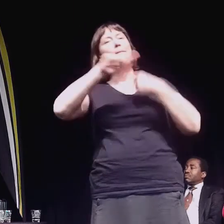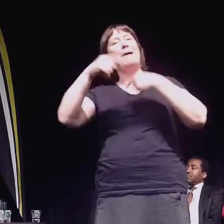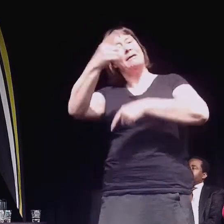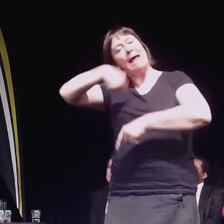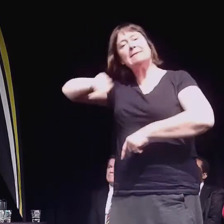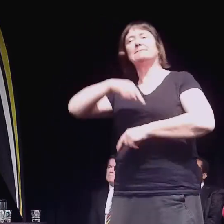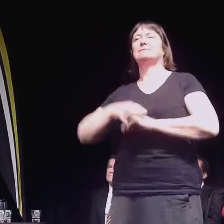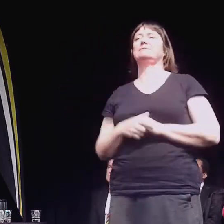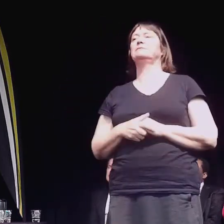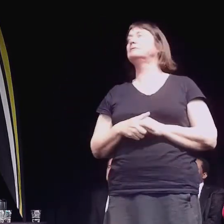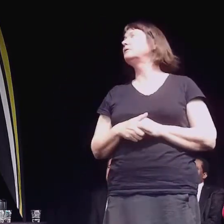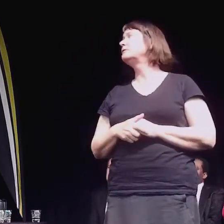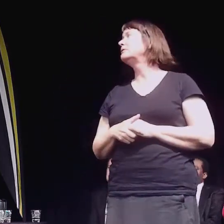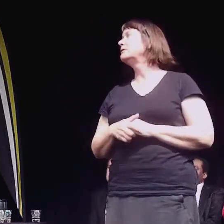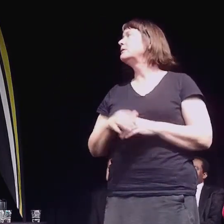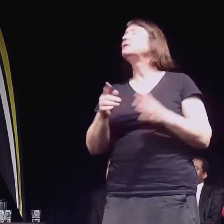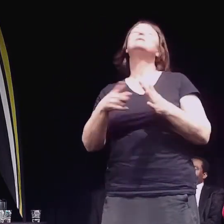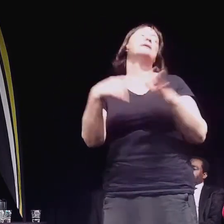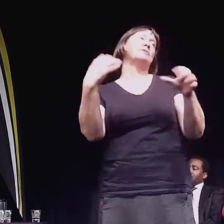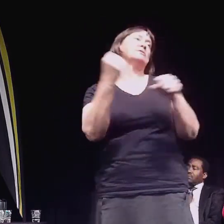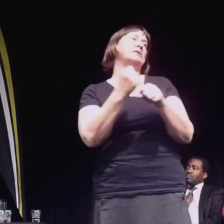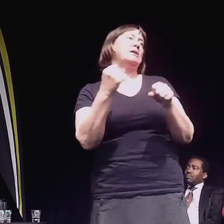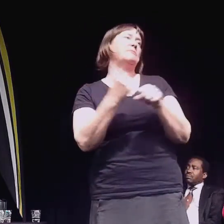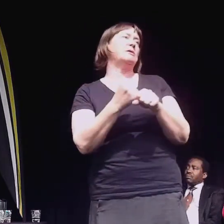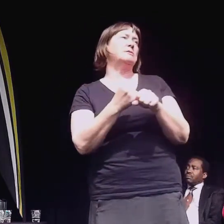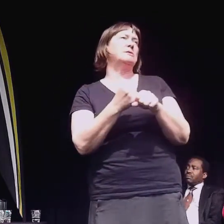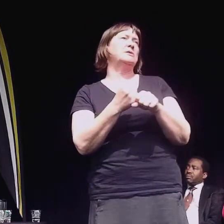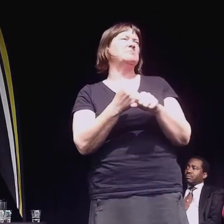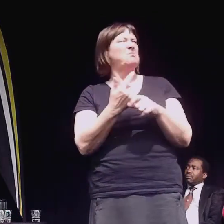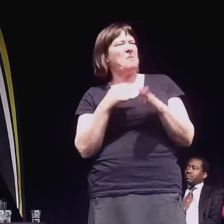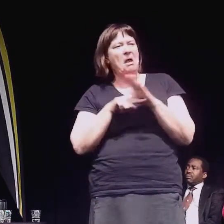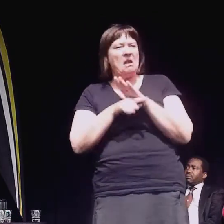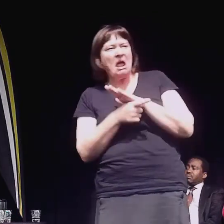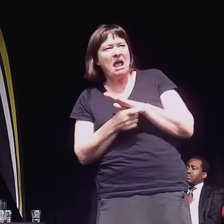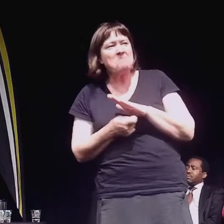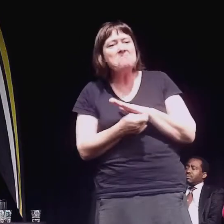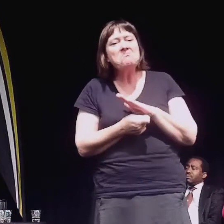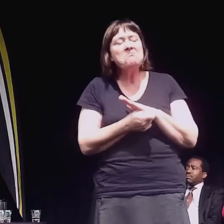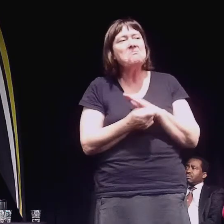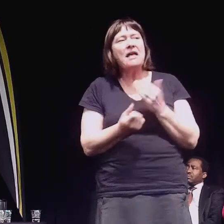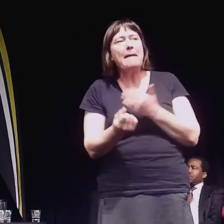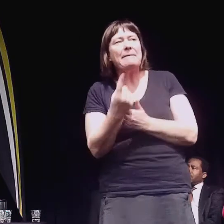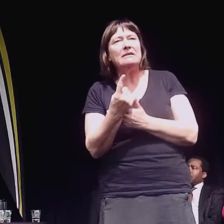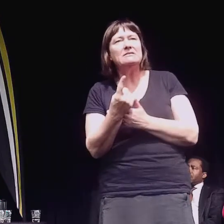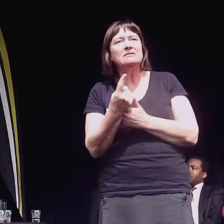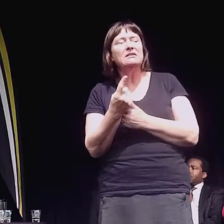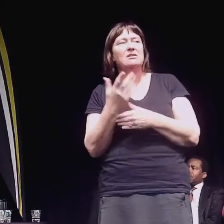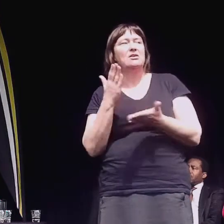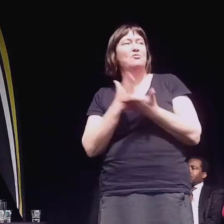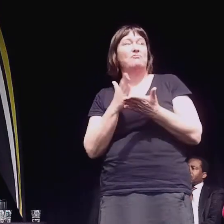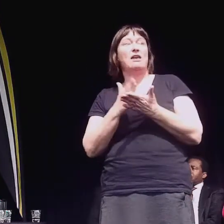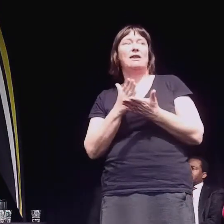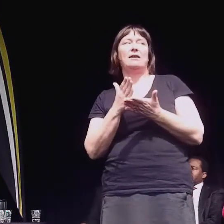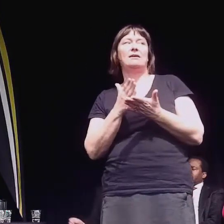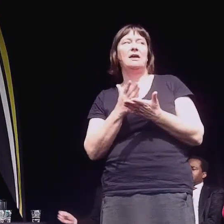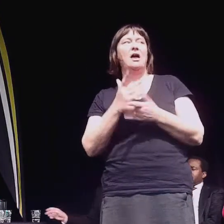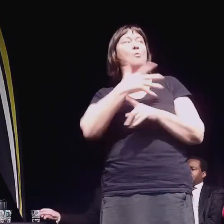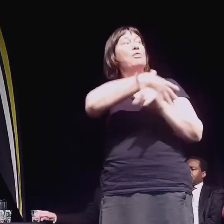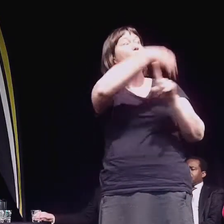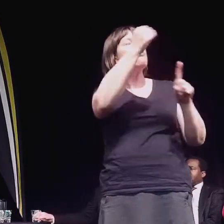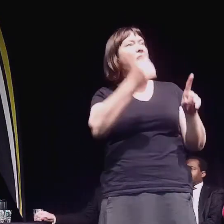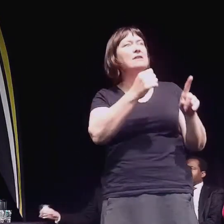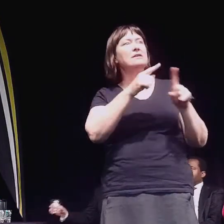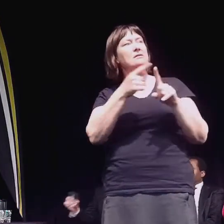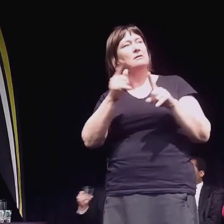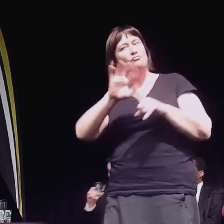Yeah, just another example of corruption skullduggery that goes on, you know, but this is nothing compared to what goes on with Horizons and with